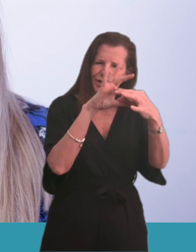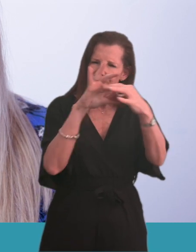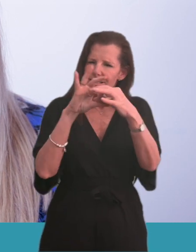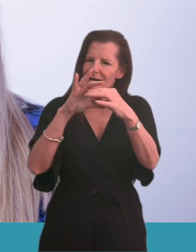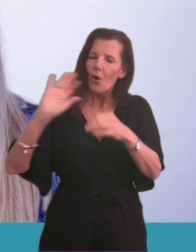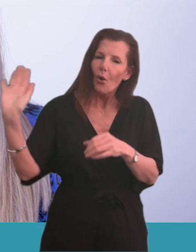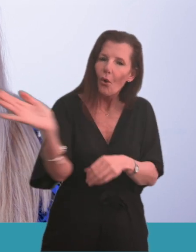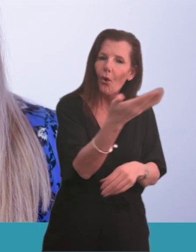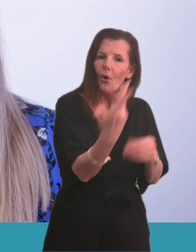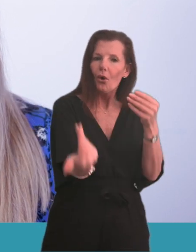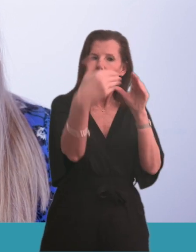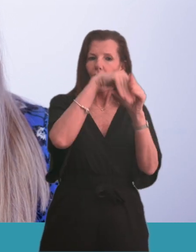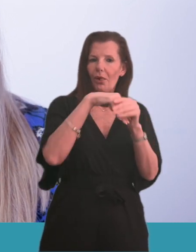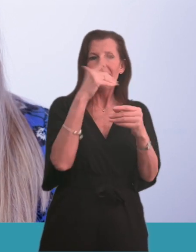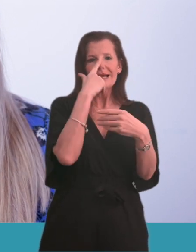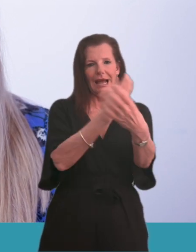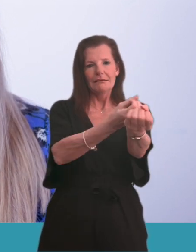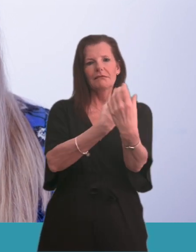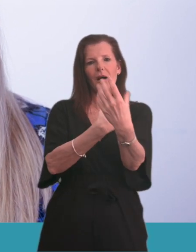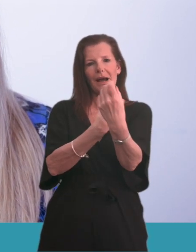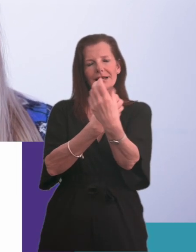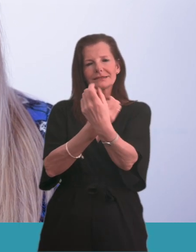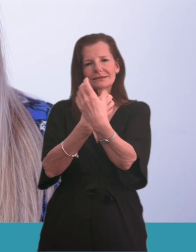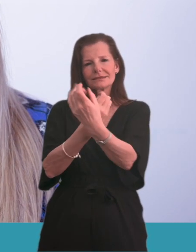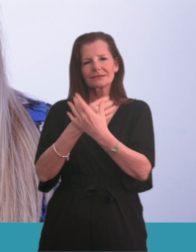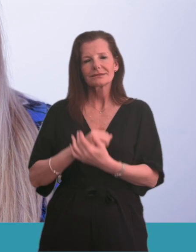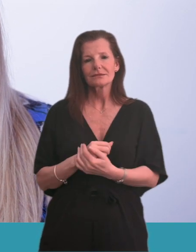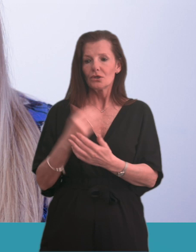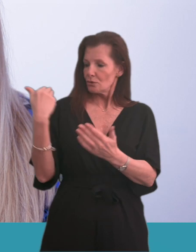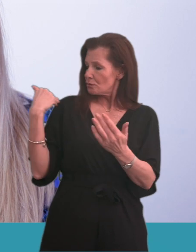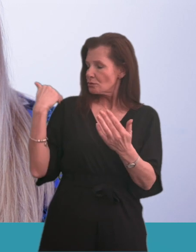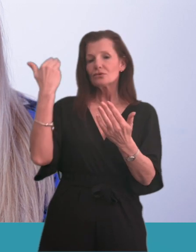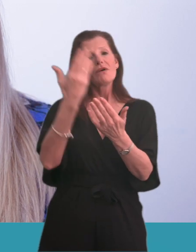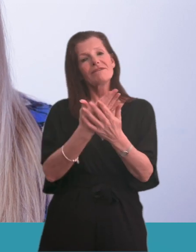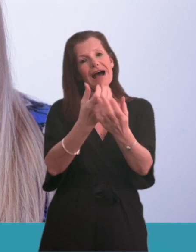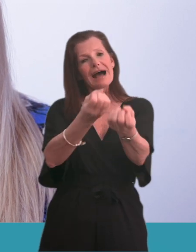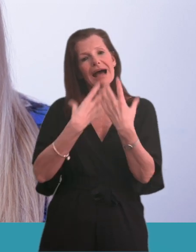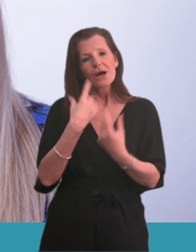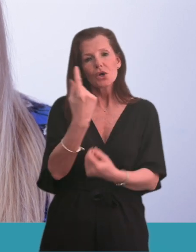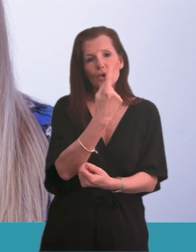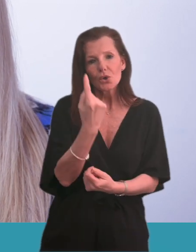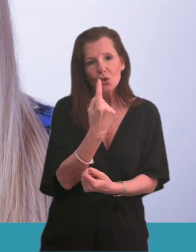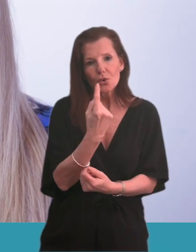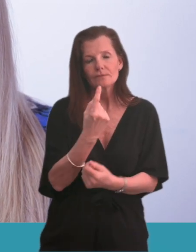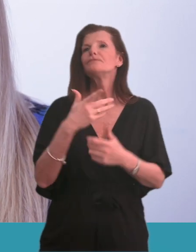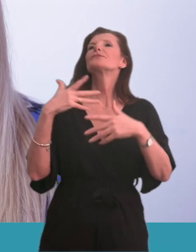included and has a chance to take part. Who has shared their views so far? Since January